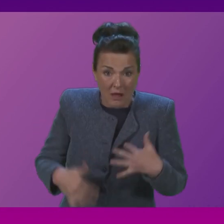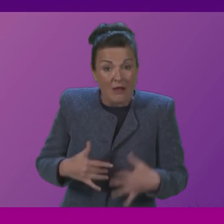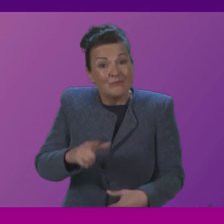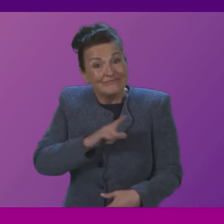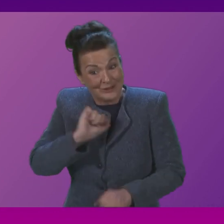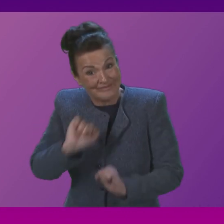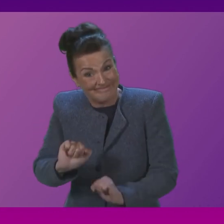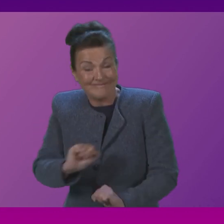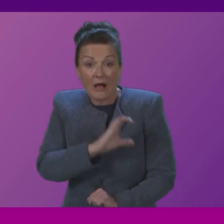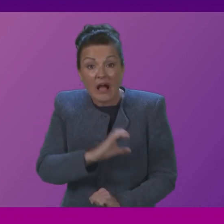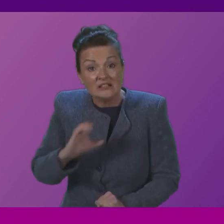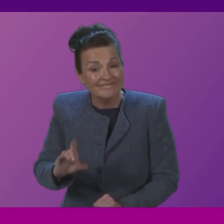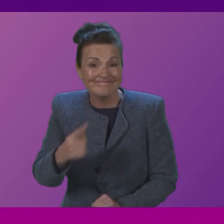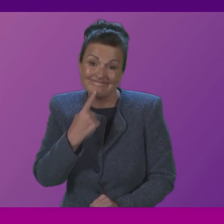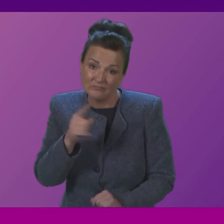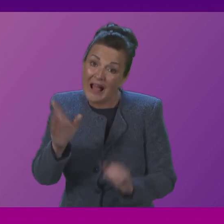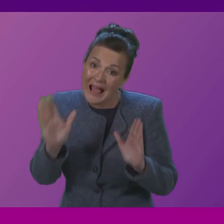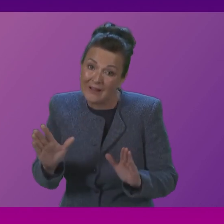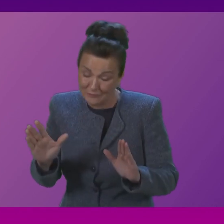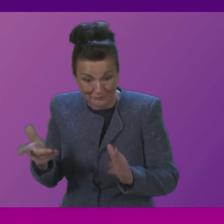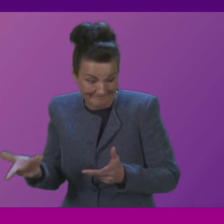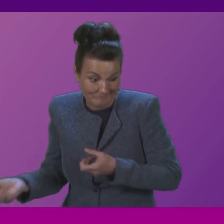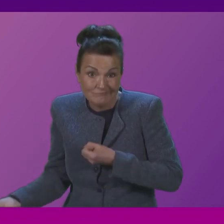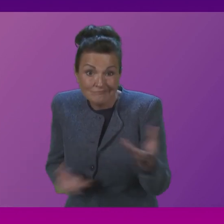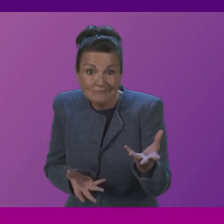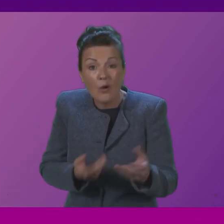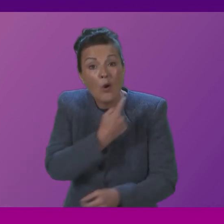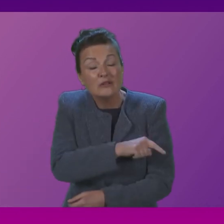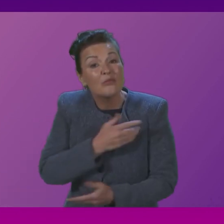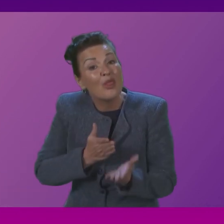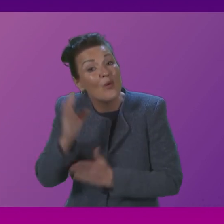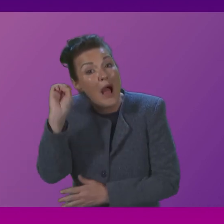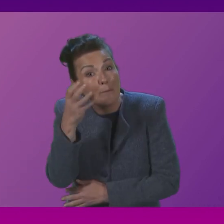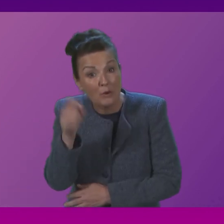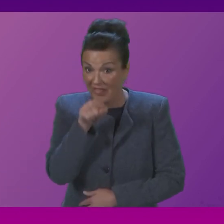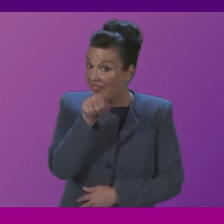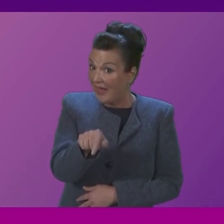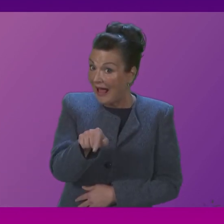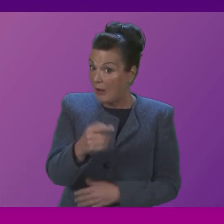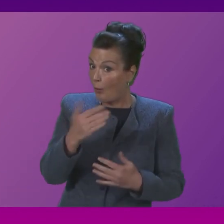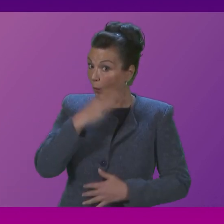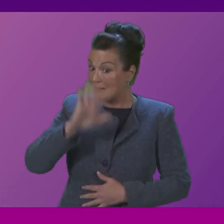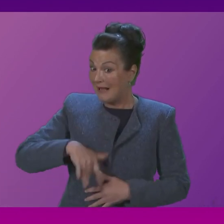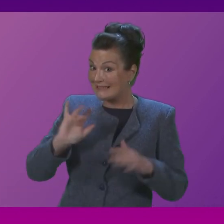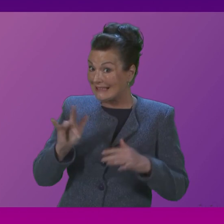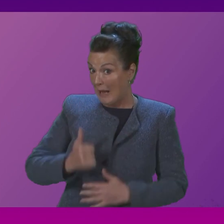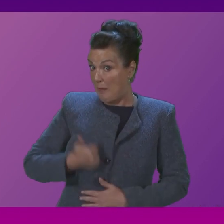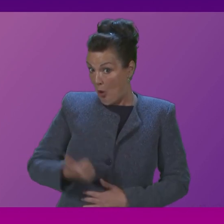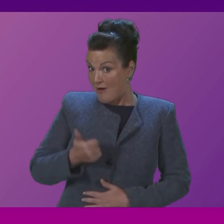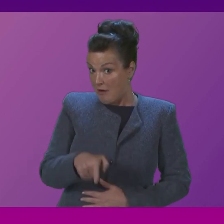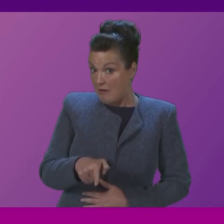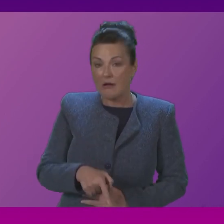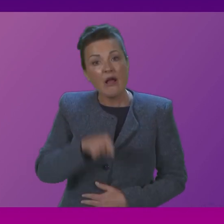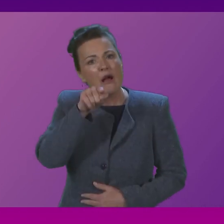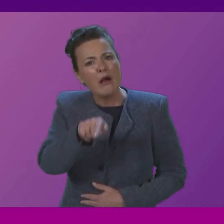condition, she was told she would need to be transported to hospital in an ambulance. That was at 10.15 in the morning. At 11 o